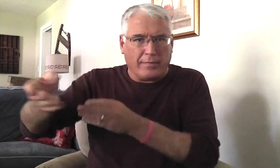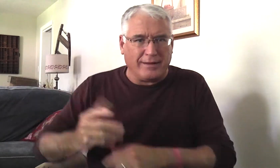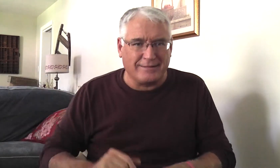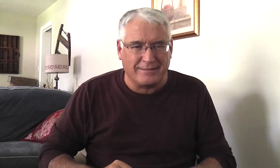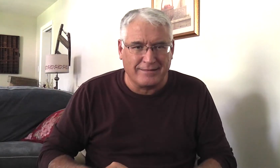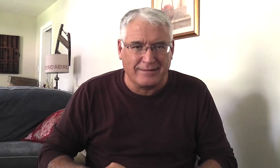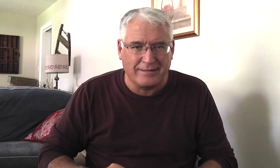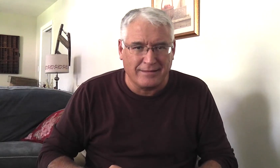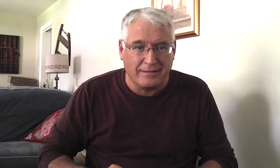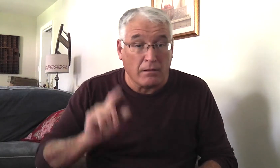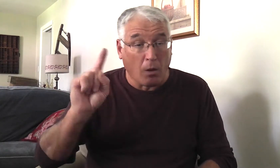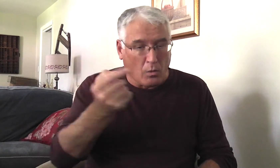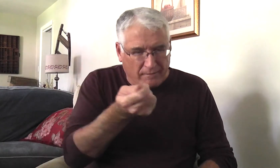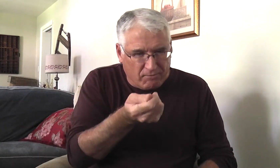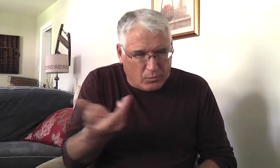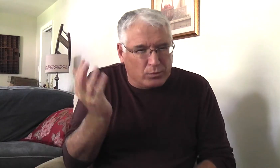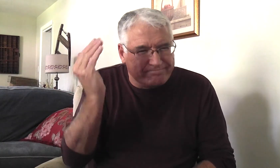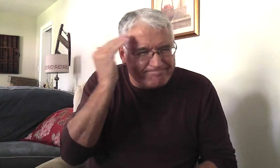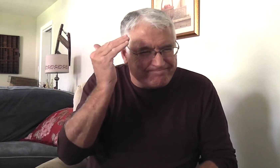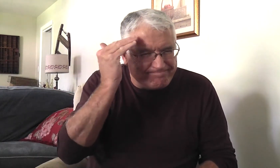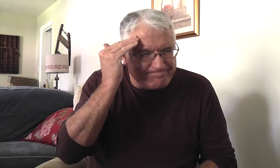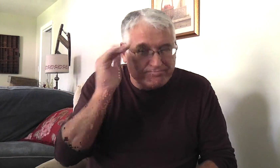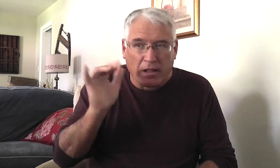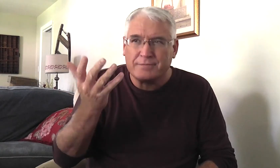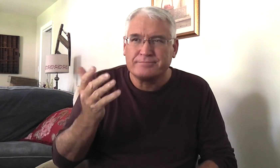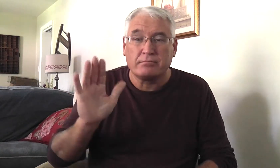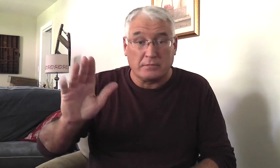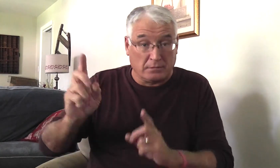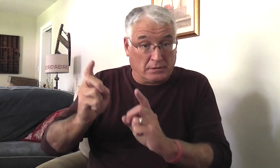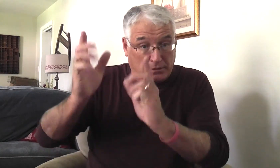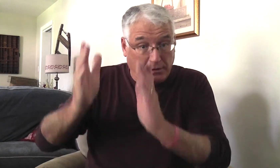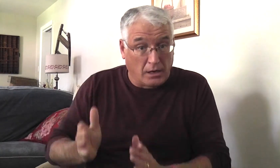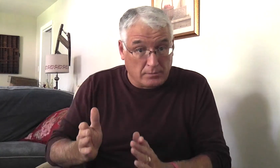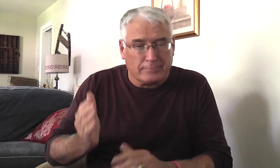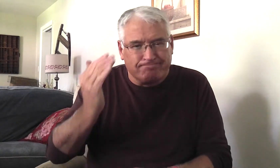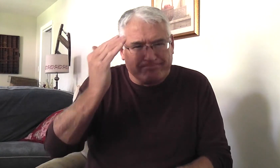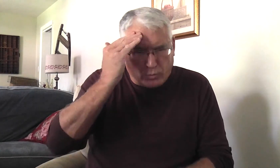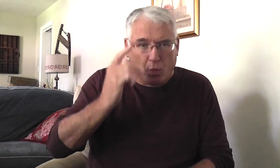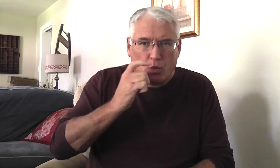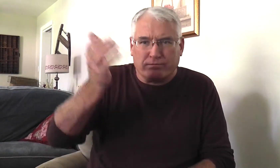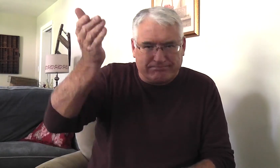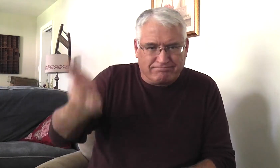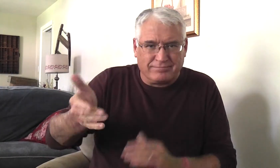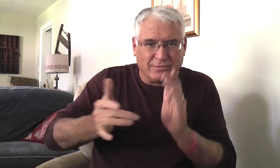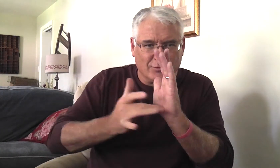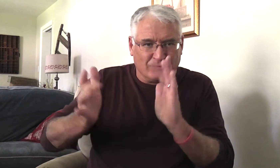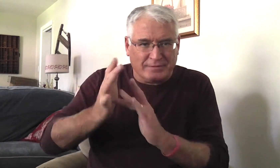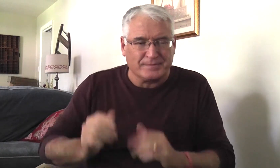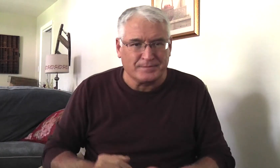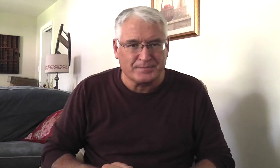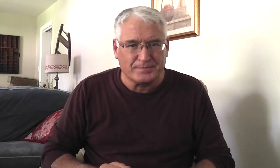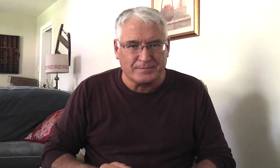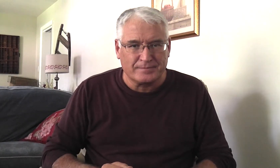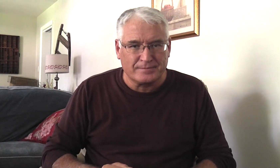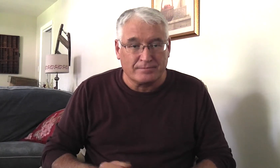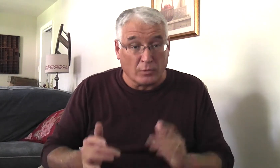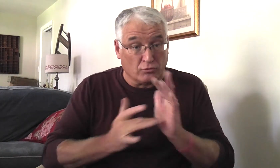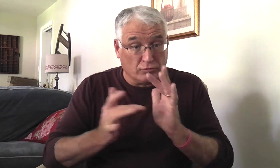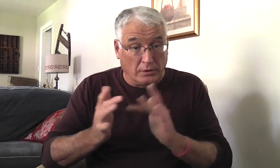cross. And that would thwart God's plans. God's not going to allow that. Jesus let a few people know, his disciples.